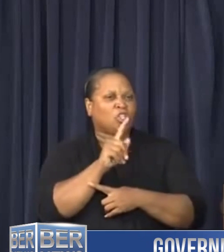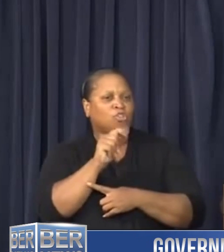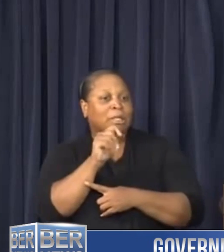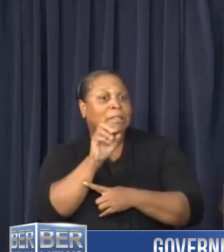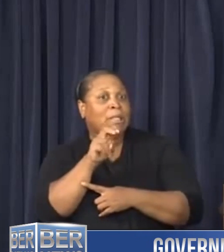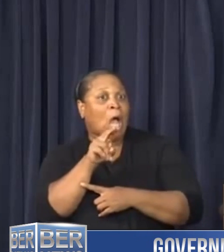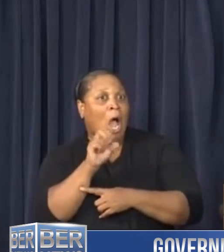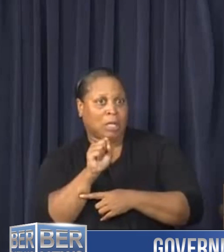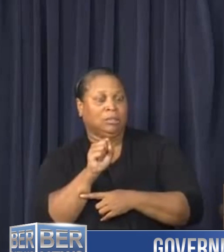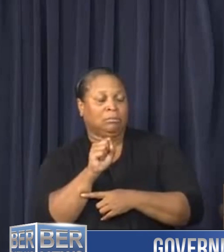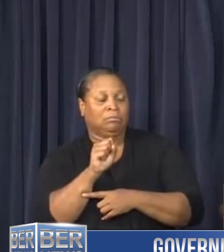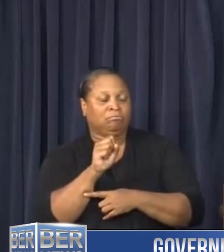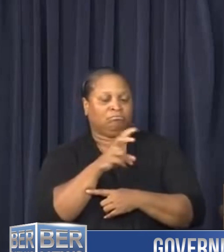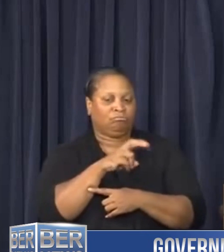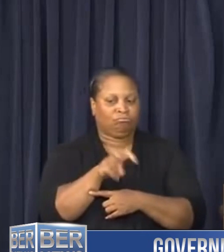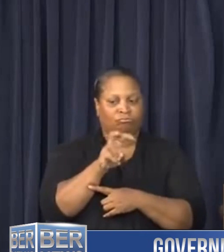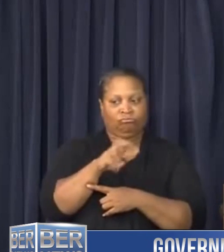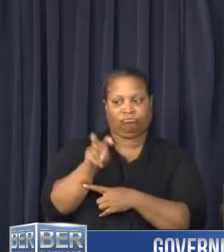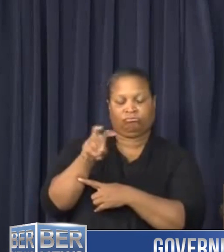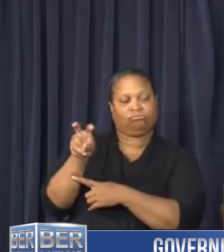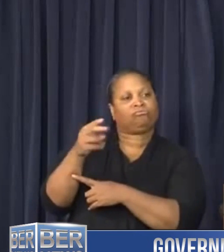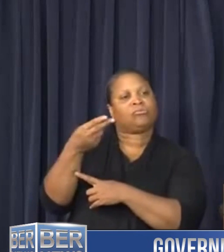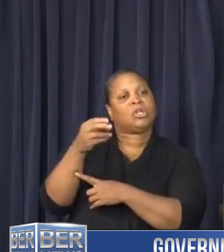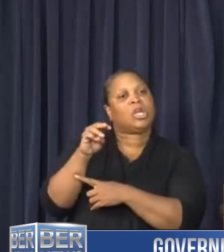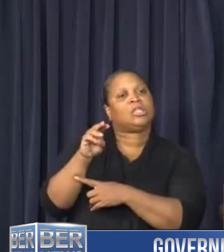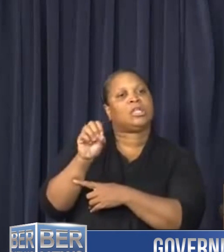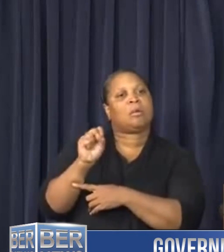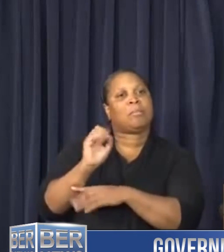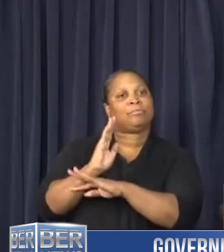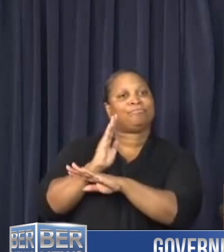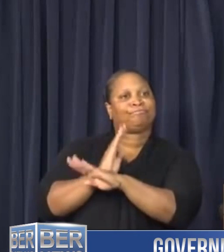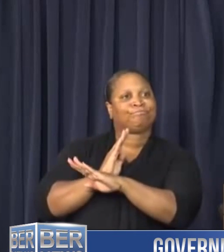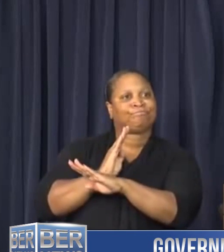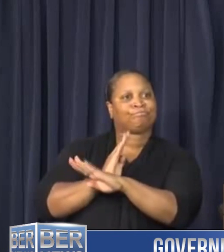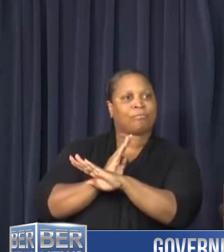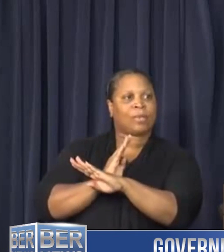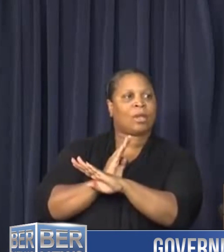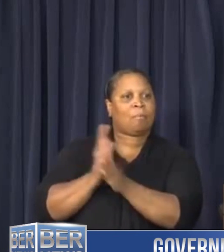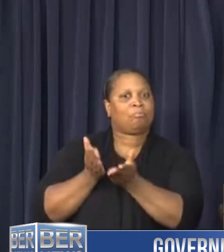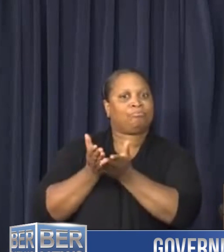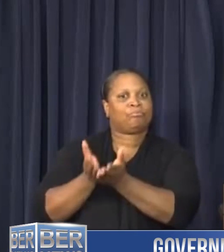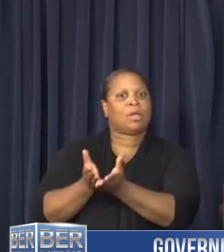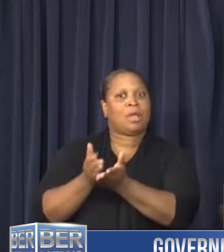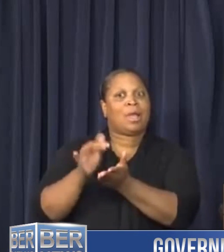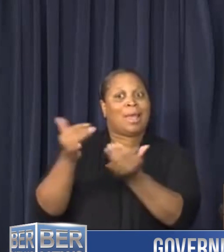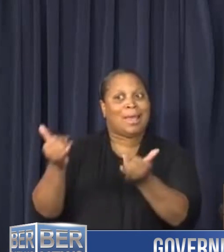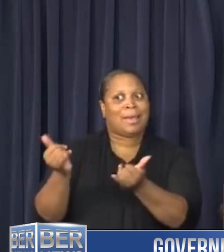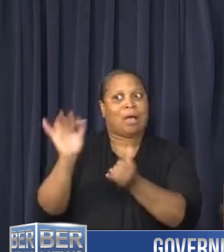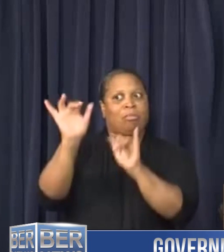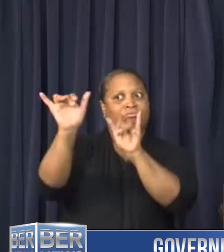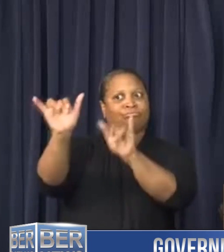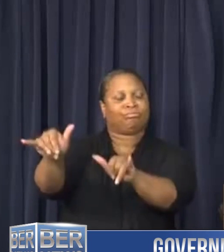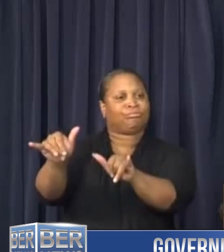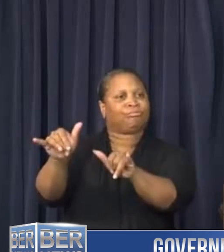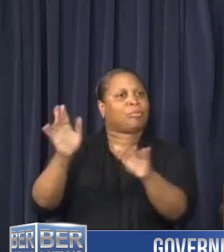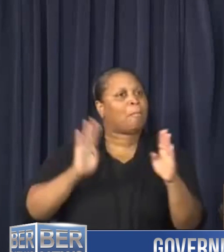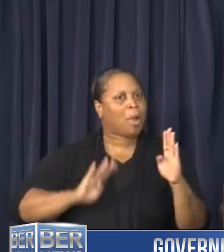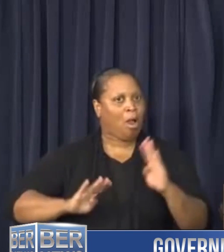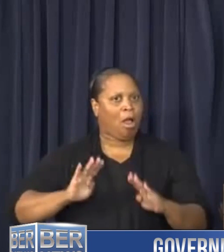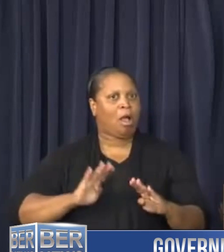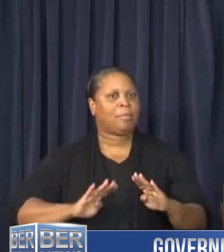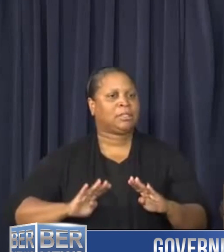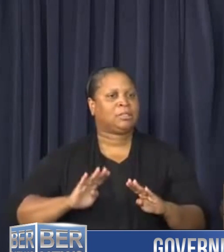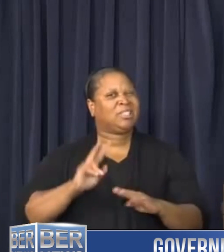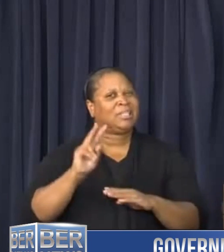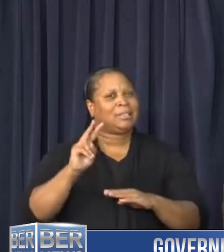they traveled by the HMS protector and those goods are now in the Bahamas. They have been distributed. There